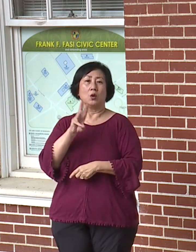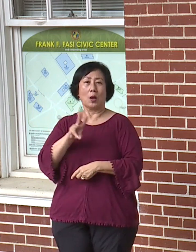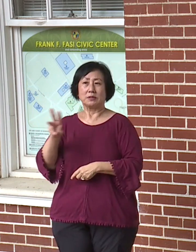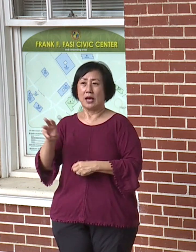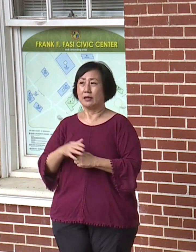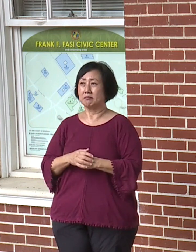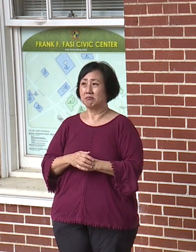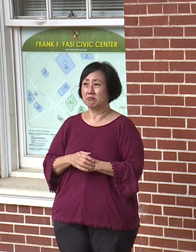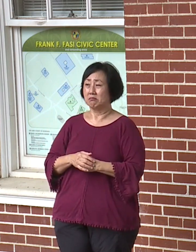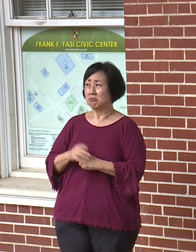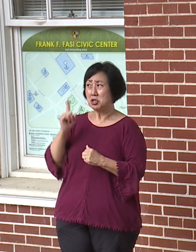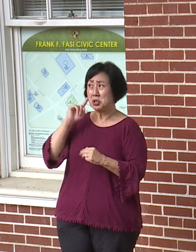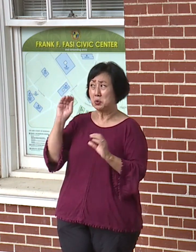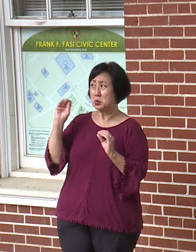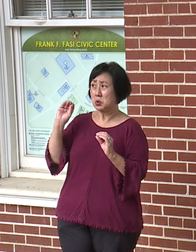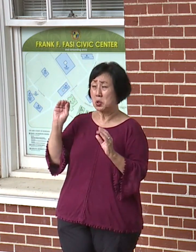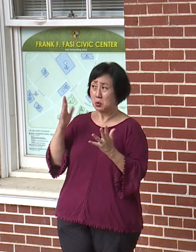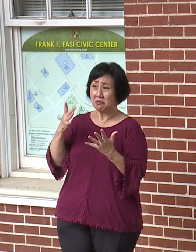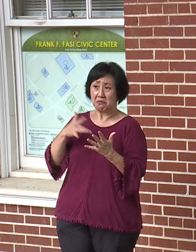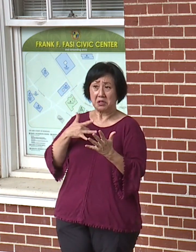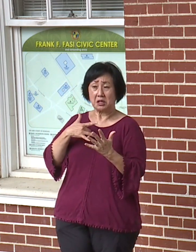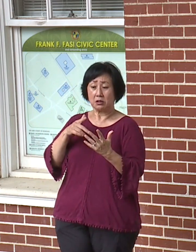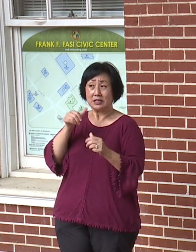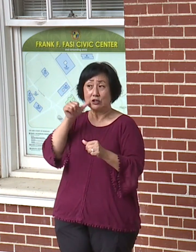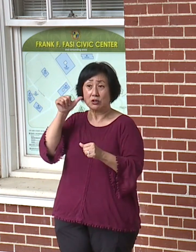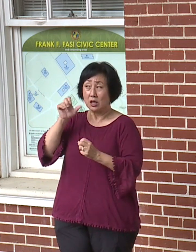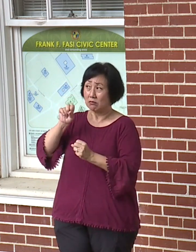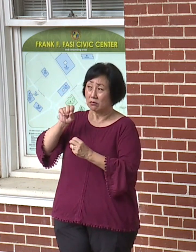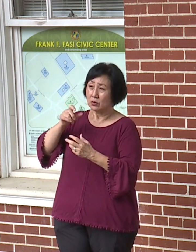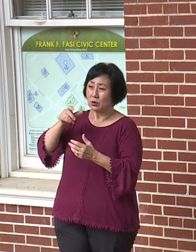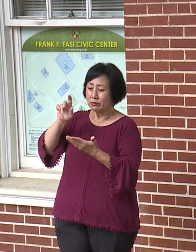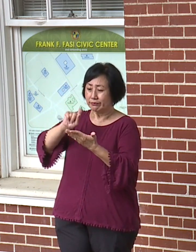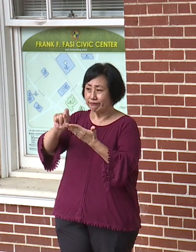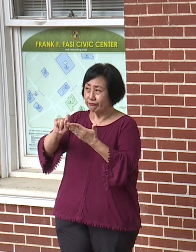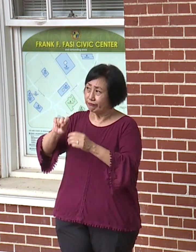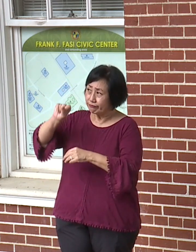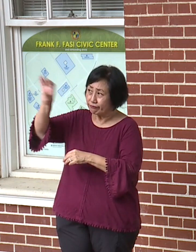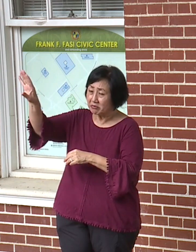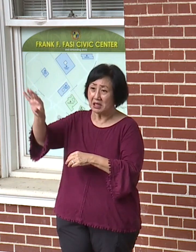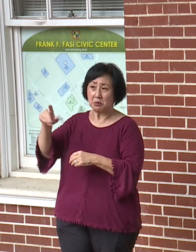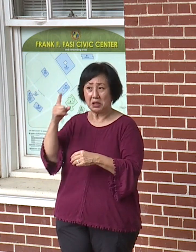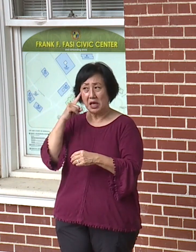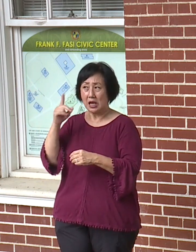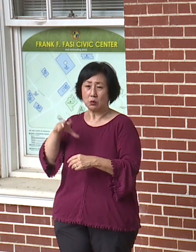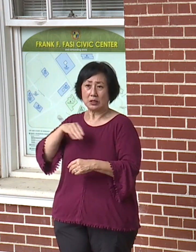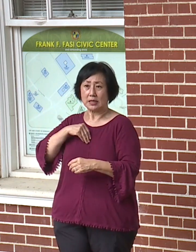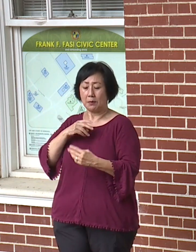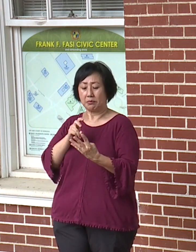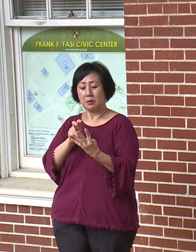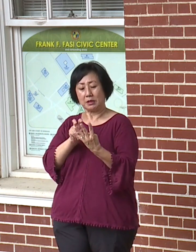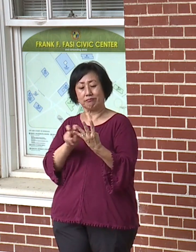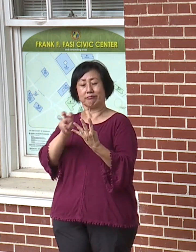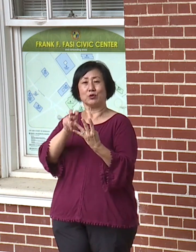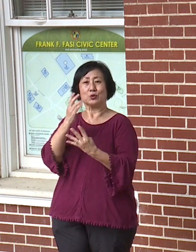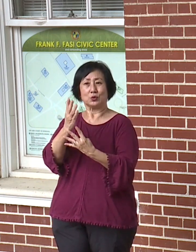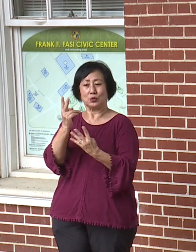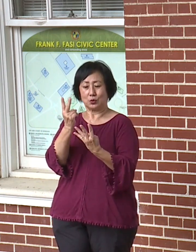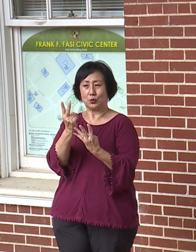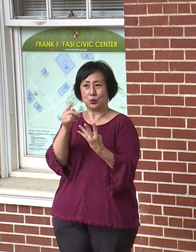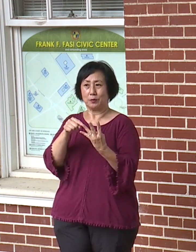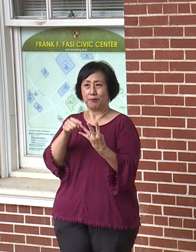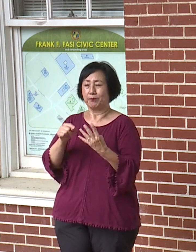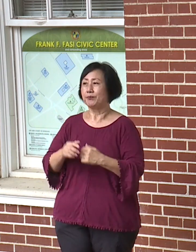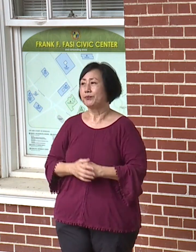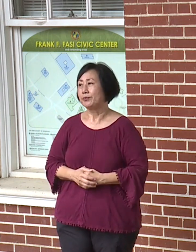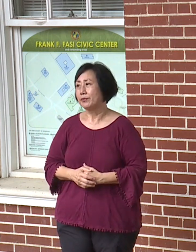as far as we know, there's no changes. We did post the draft yesterday. And I would be almost certain that that's how it's going to look